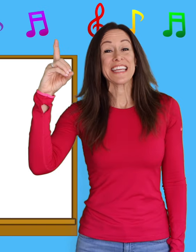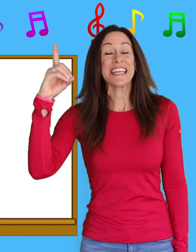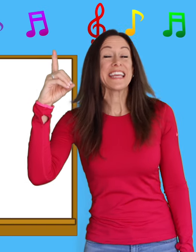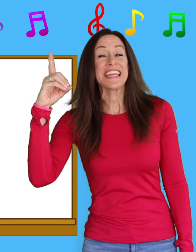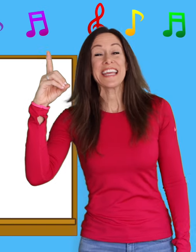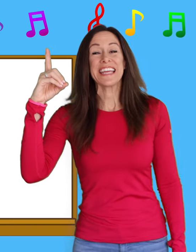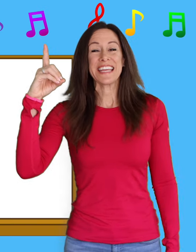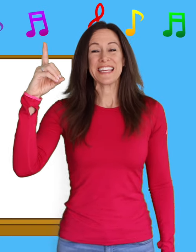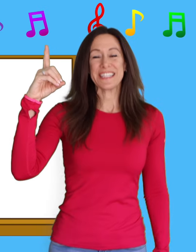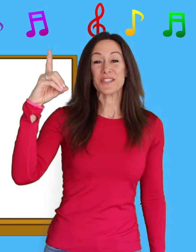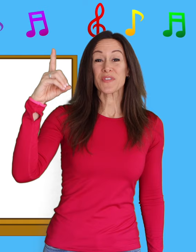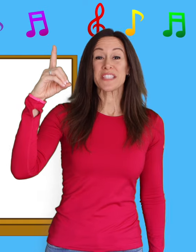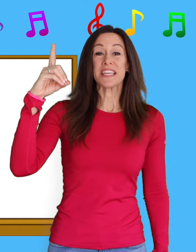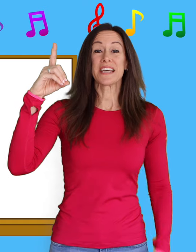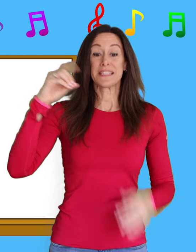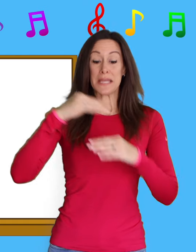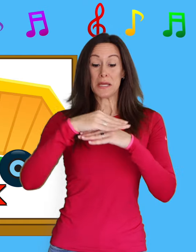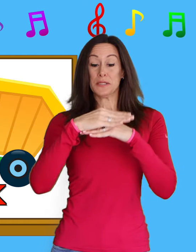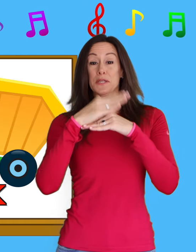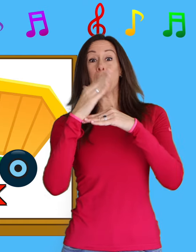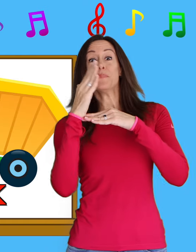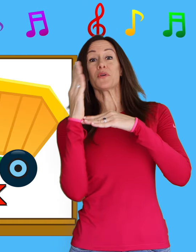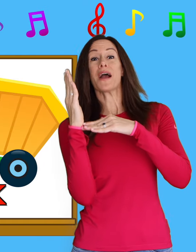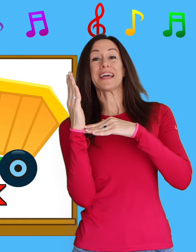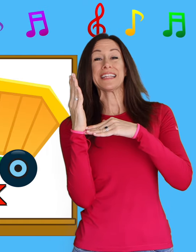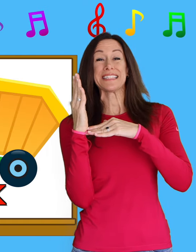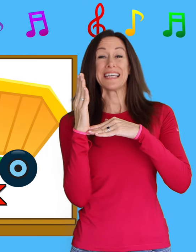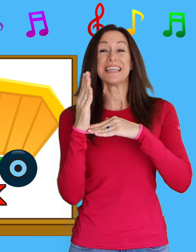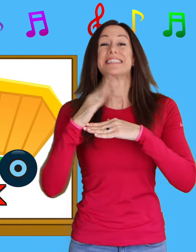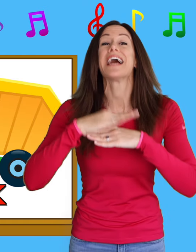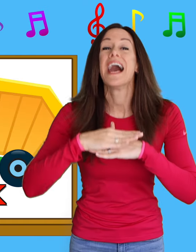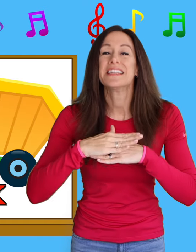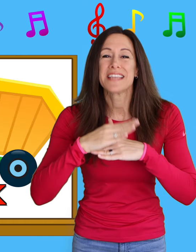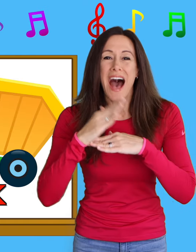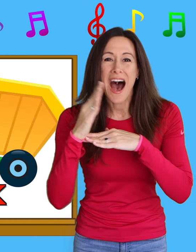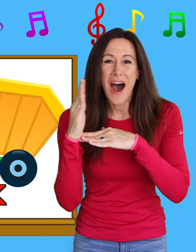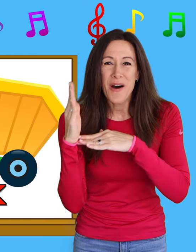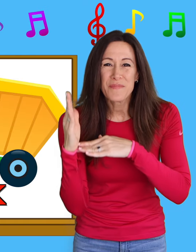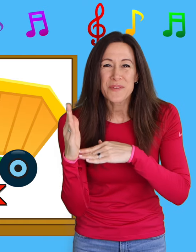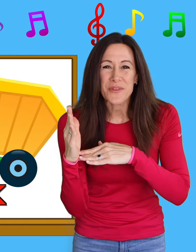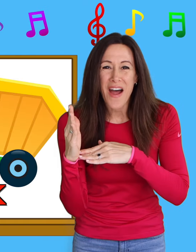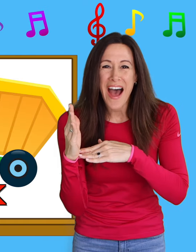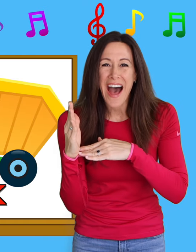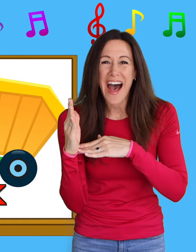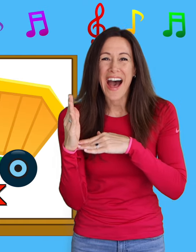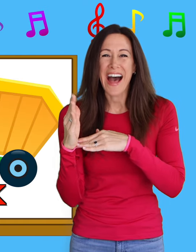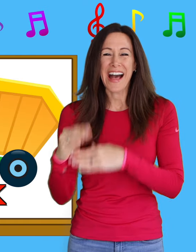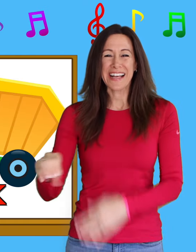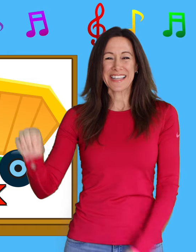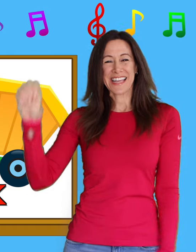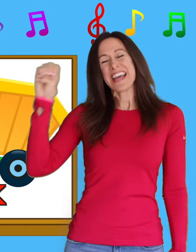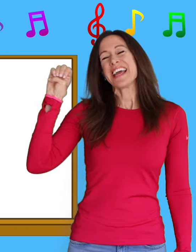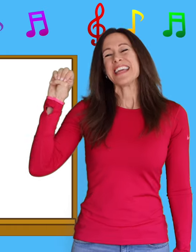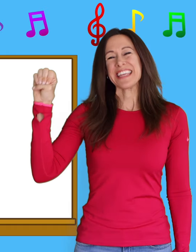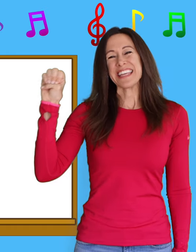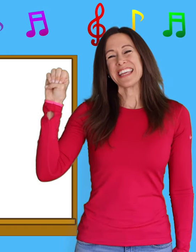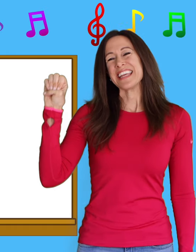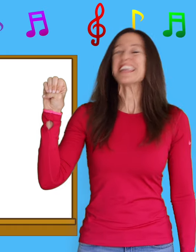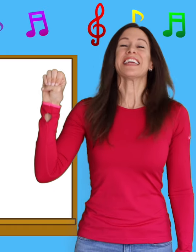is for d-d-dump truck, d-d-dump truck. E